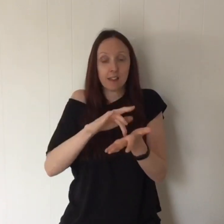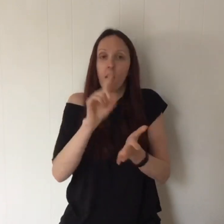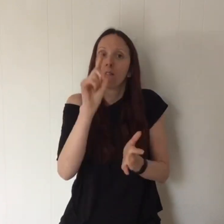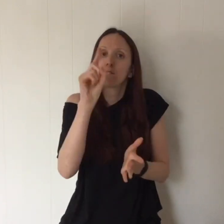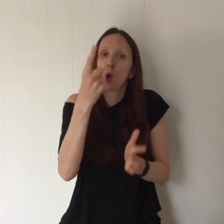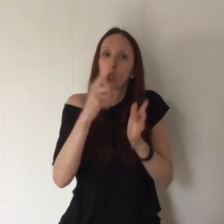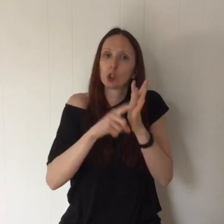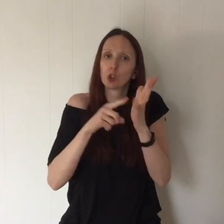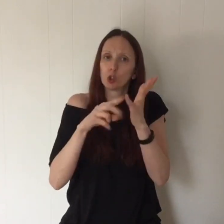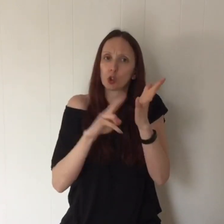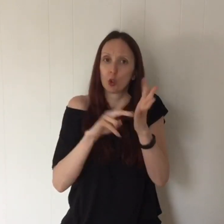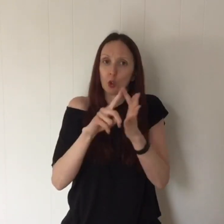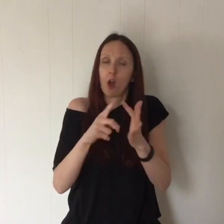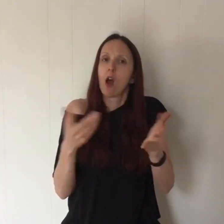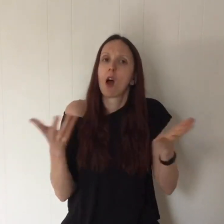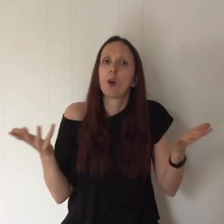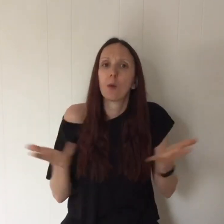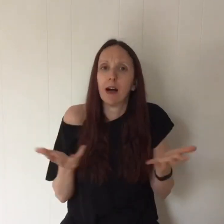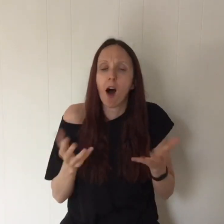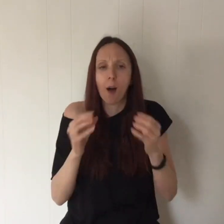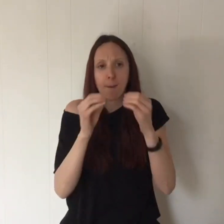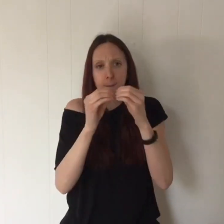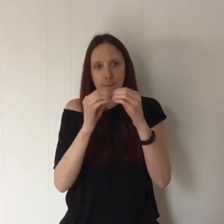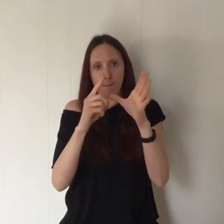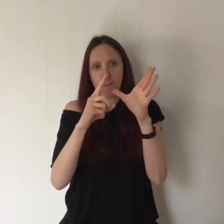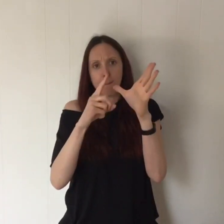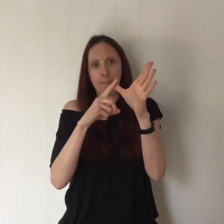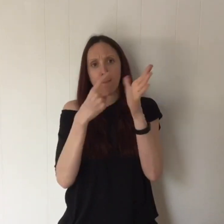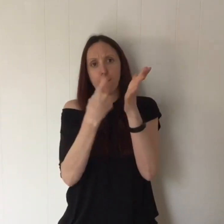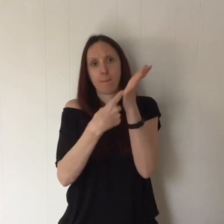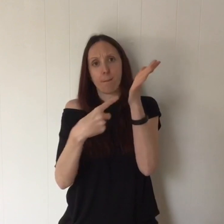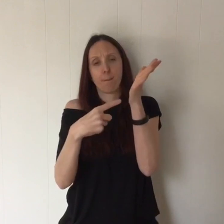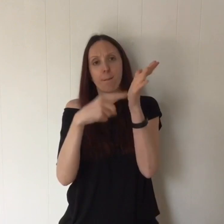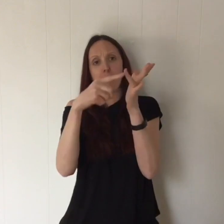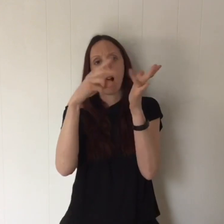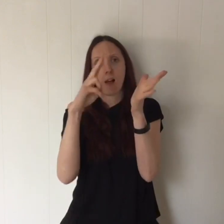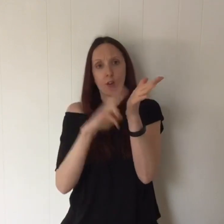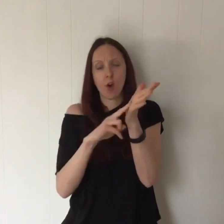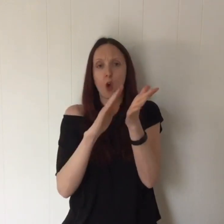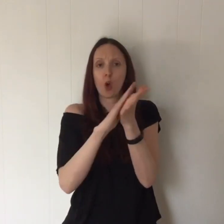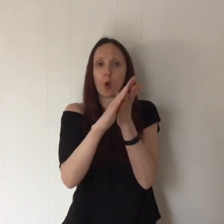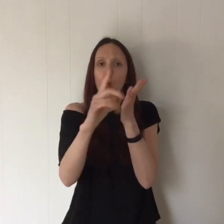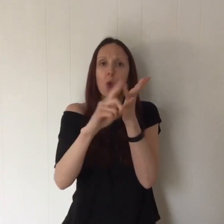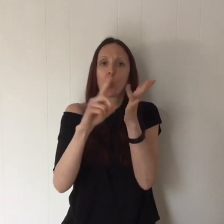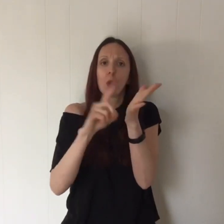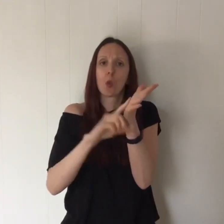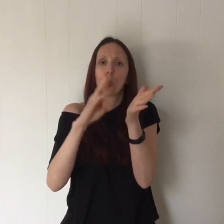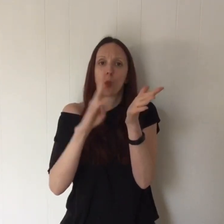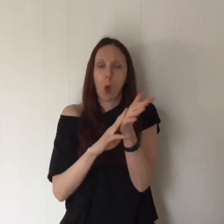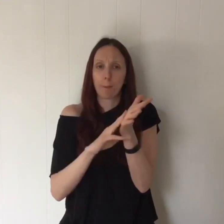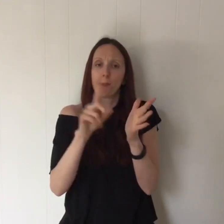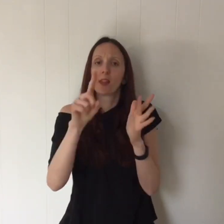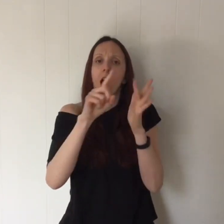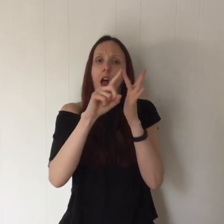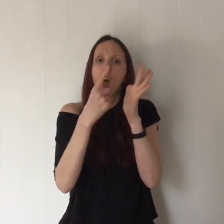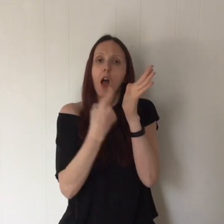recycling centres in a phased approach with the first of these at Barton Home in Irvine,